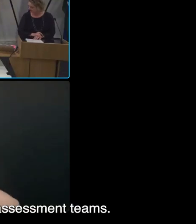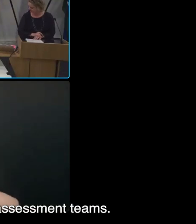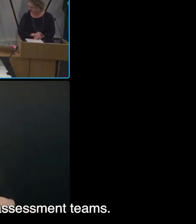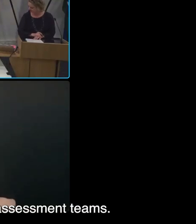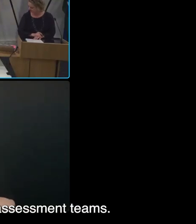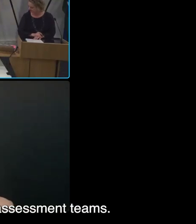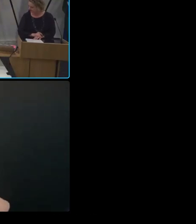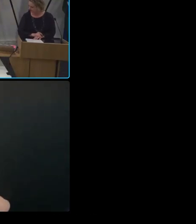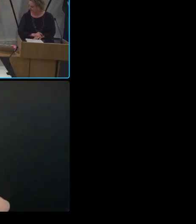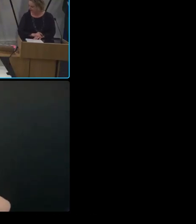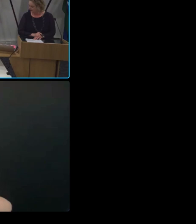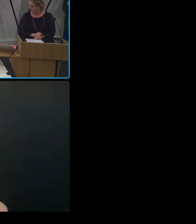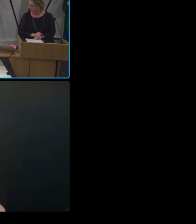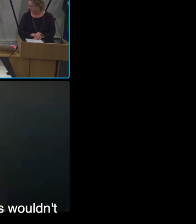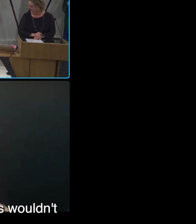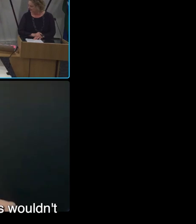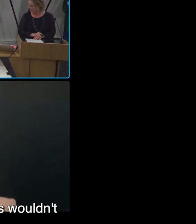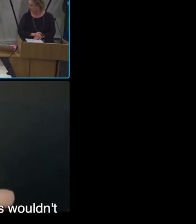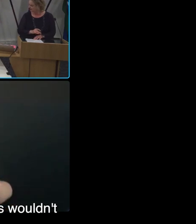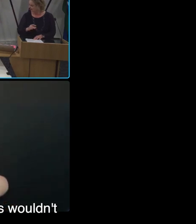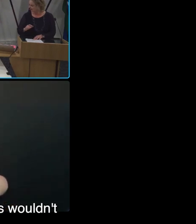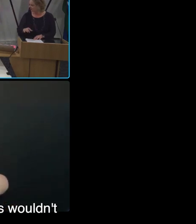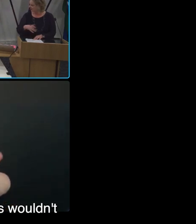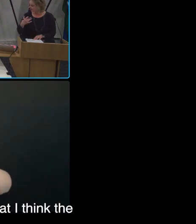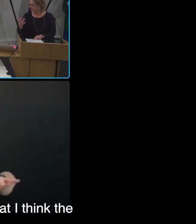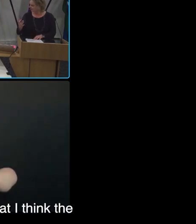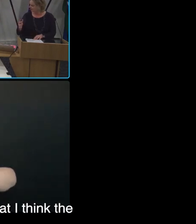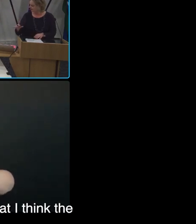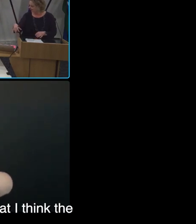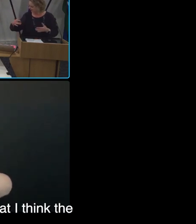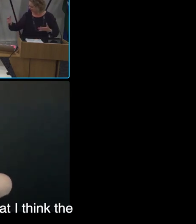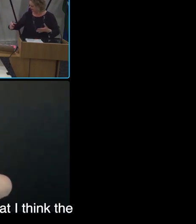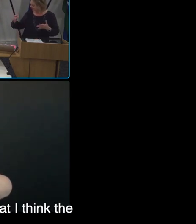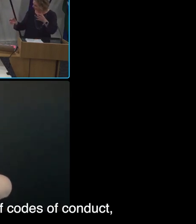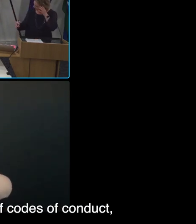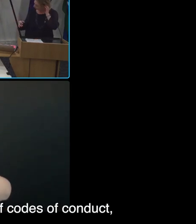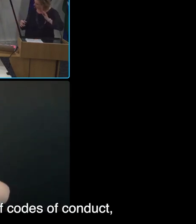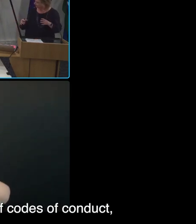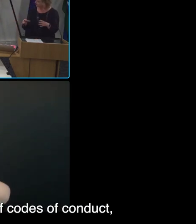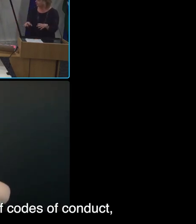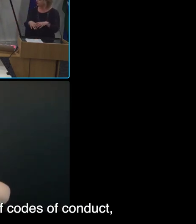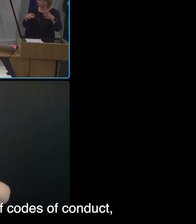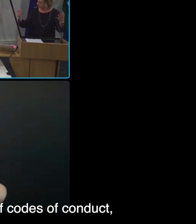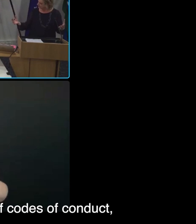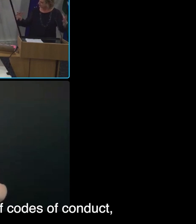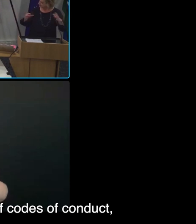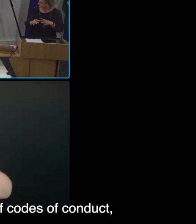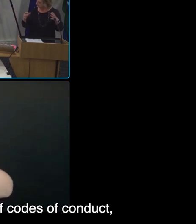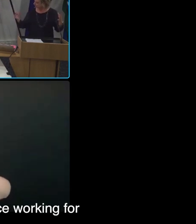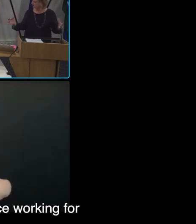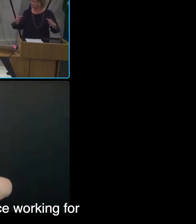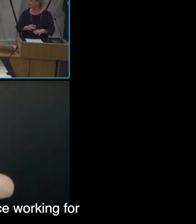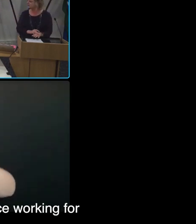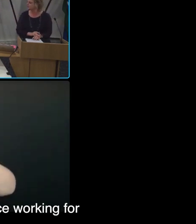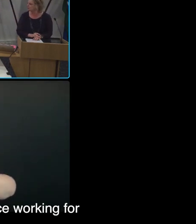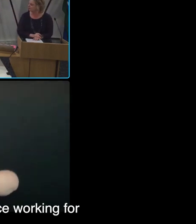assessment teams. And so, while the standards wouldn't, I think the reassurance is that I think the department's looking at what kind of codes of conduct,